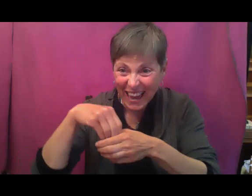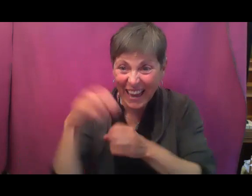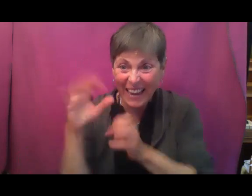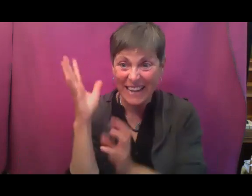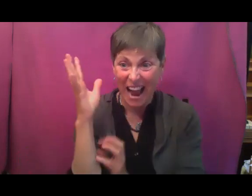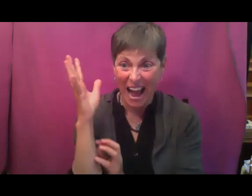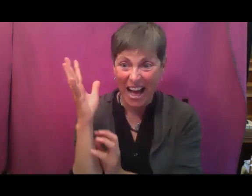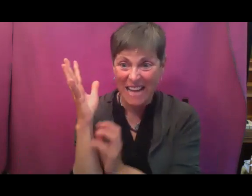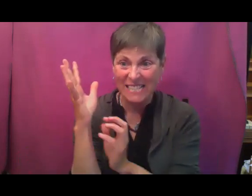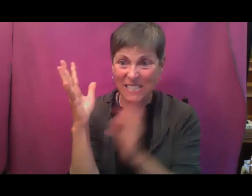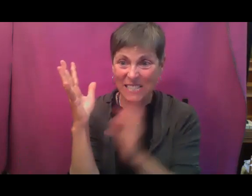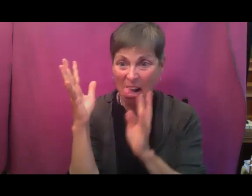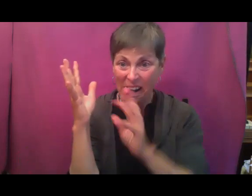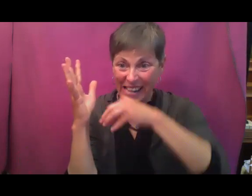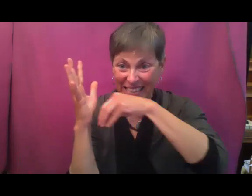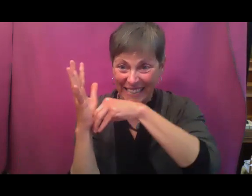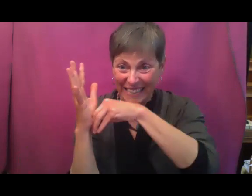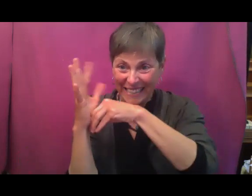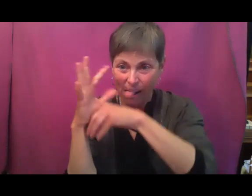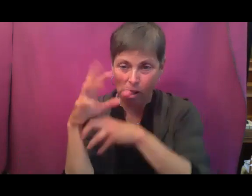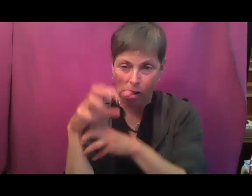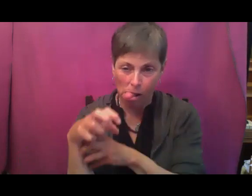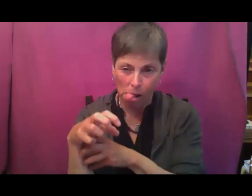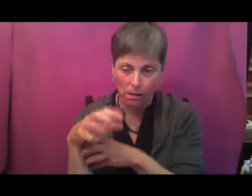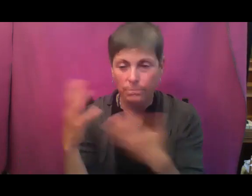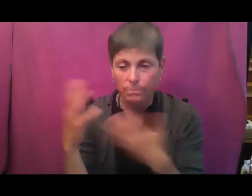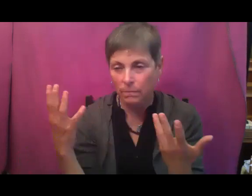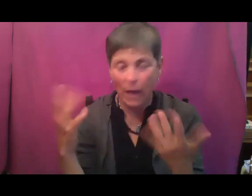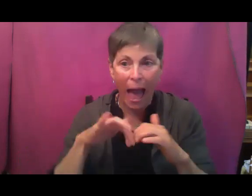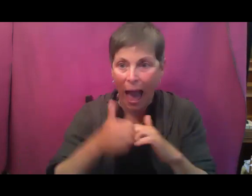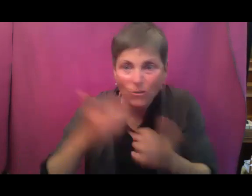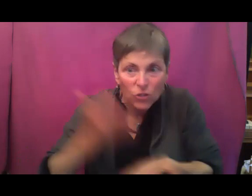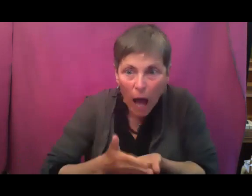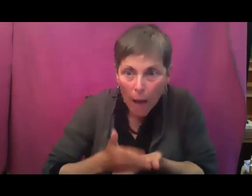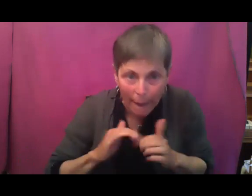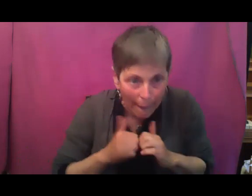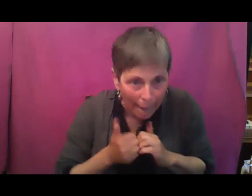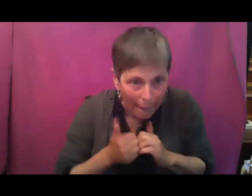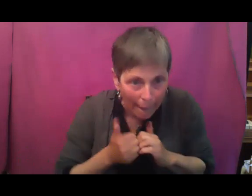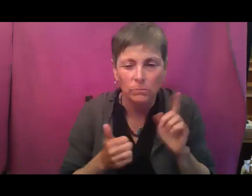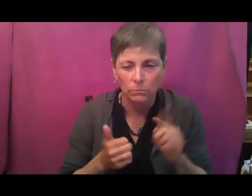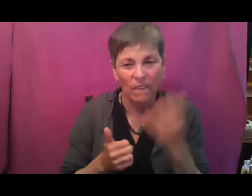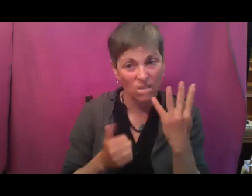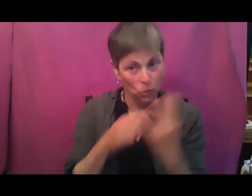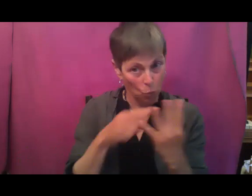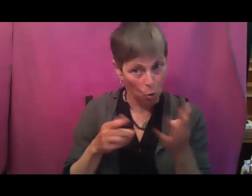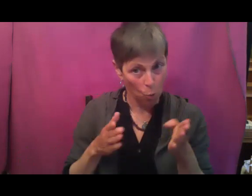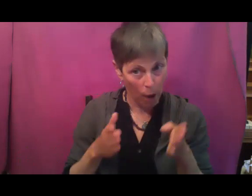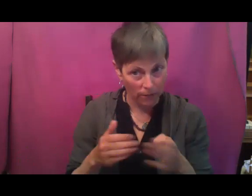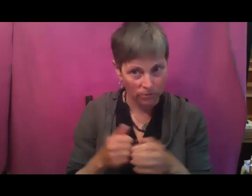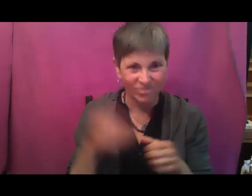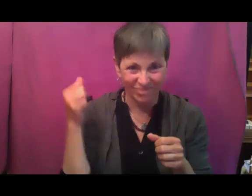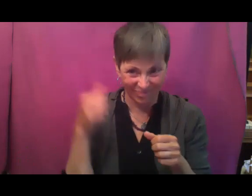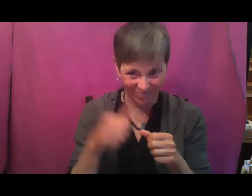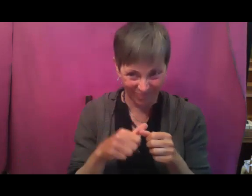is so incredibly important. So how do you do it? Here's four ways. One, as I mentioned earlier, just clean out those vines from your